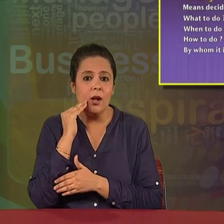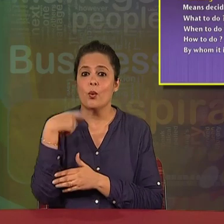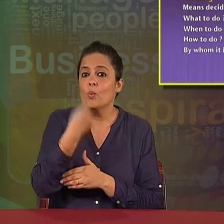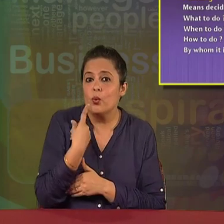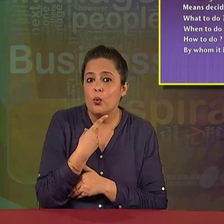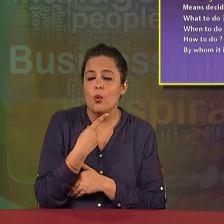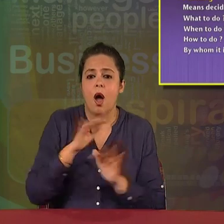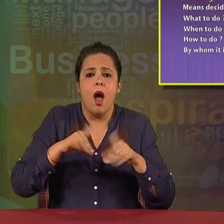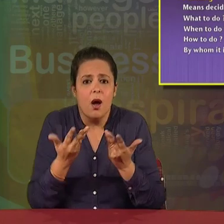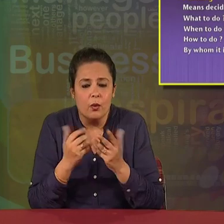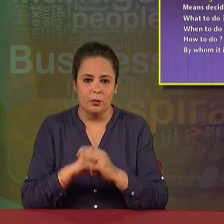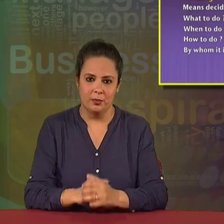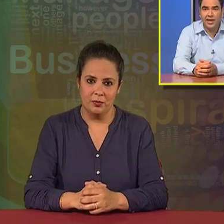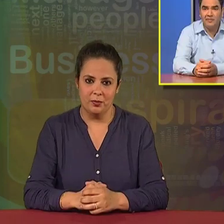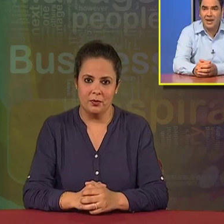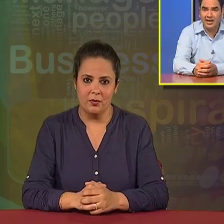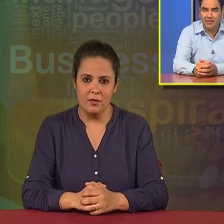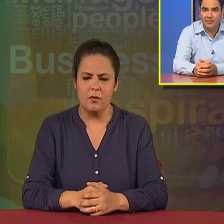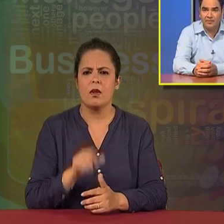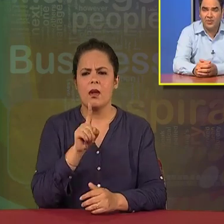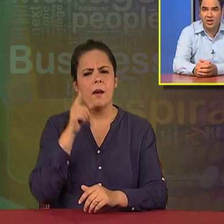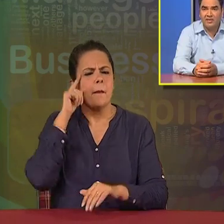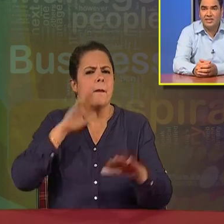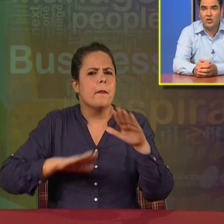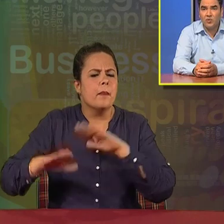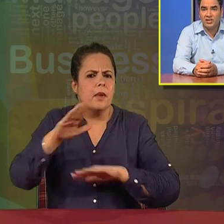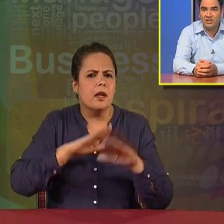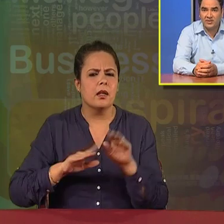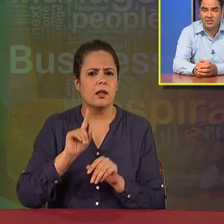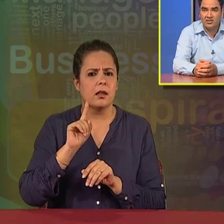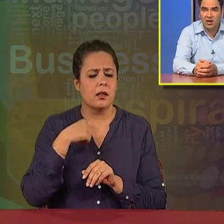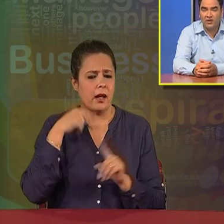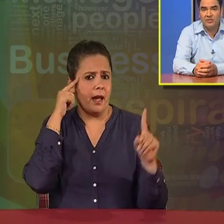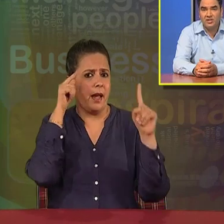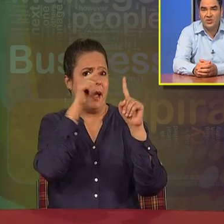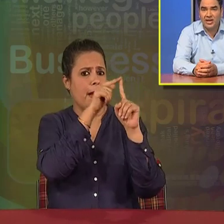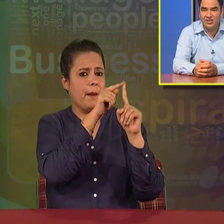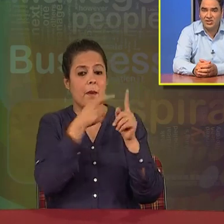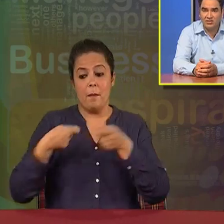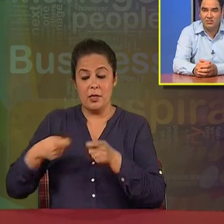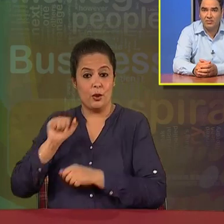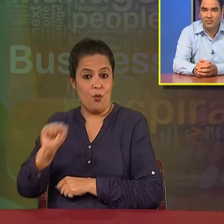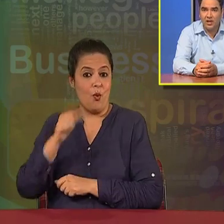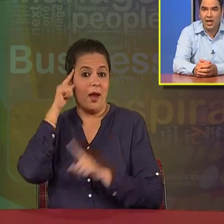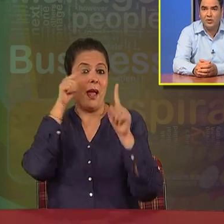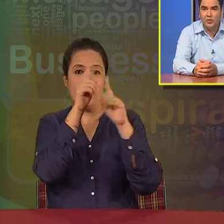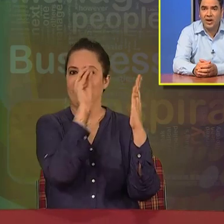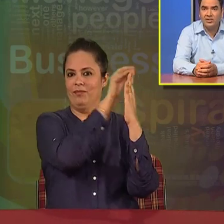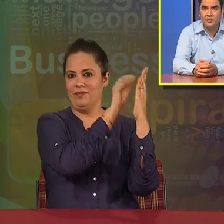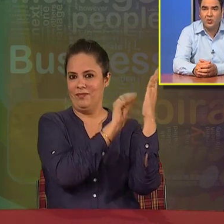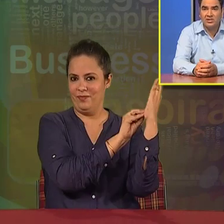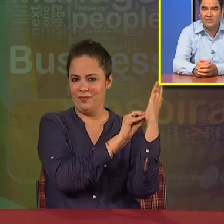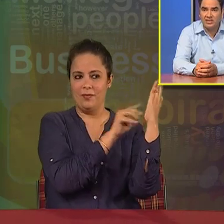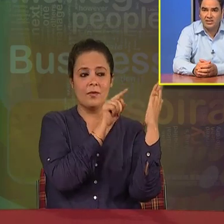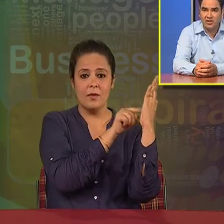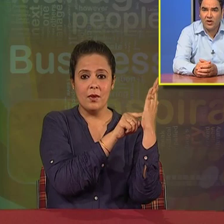it is to be done. Basically, in planning, we set the objectives of the business organization. And to provide